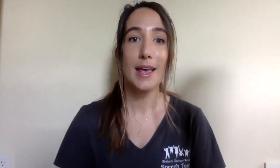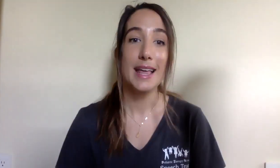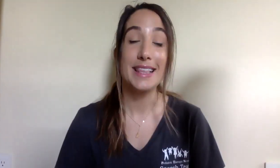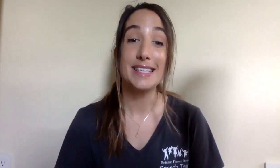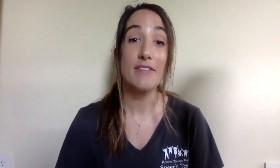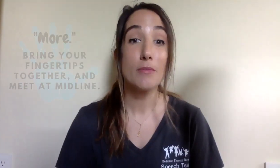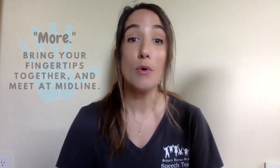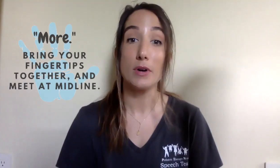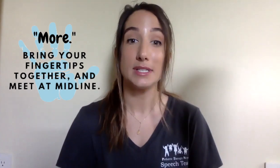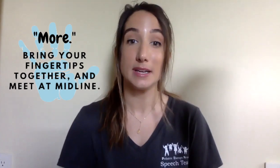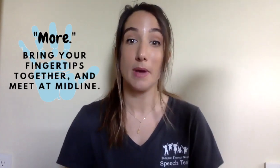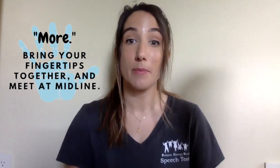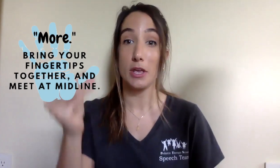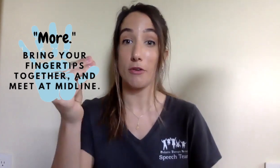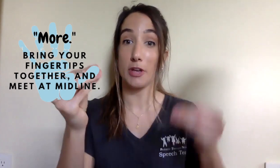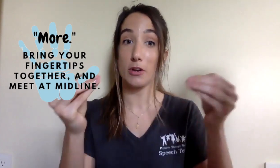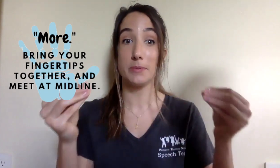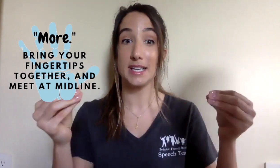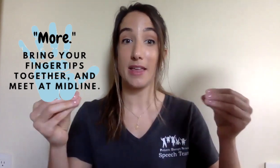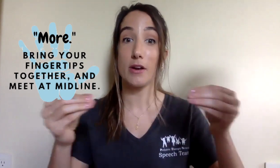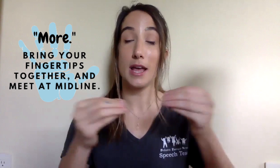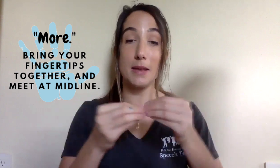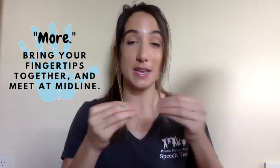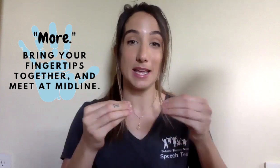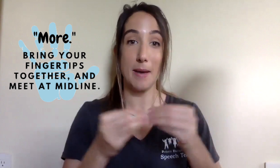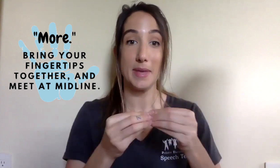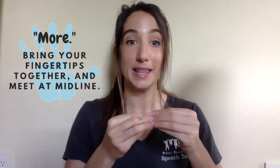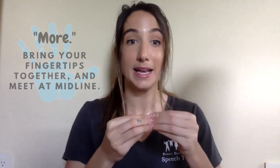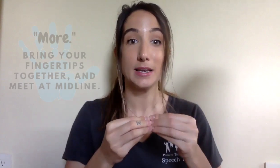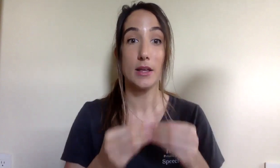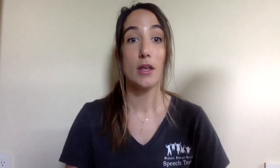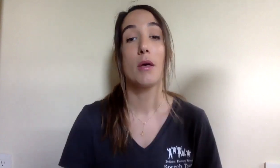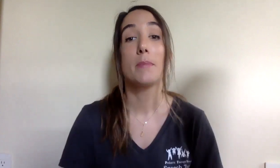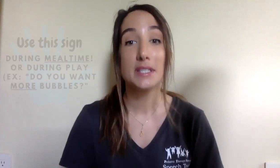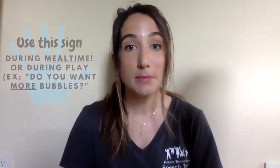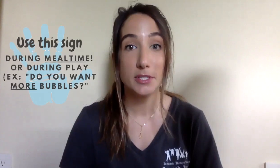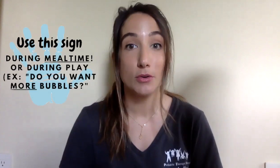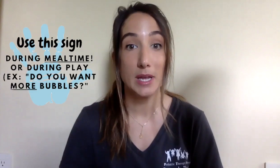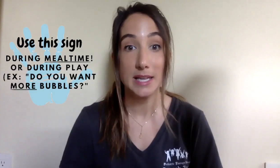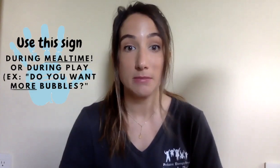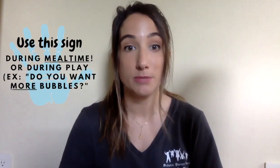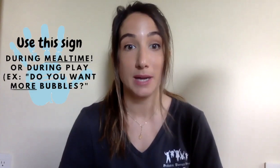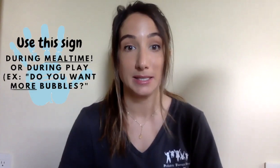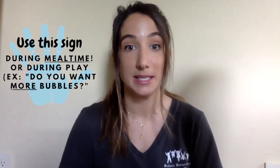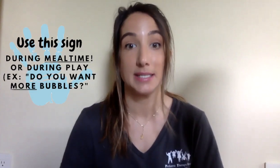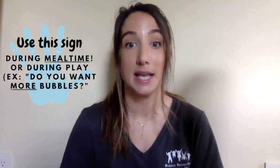The sign for more is done by bringing your fingertips together and meeting at midline. Mealtime is a great time to practice this sign.